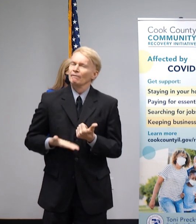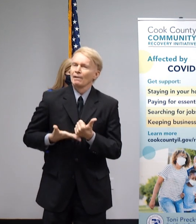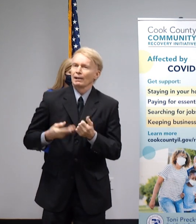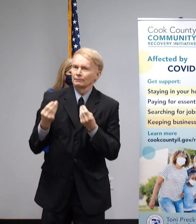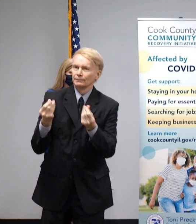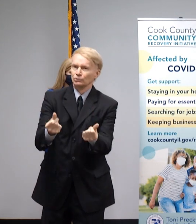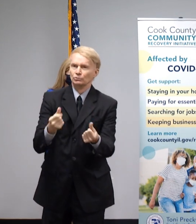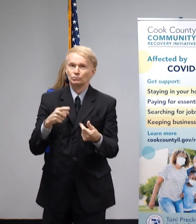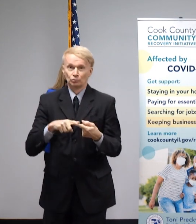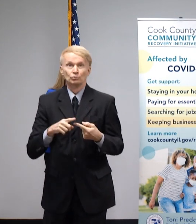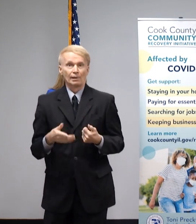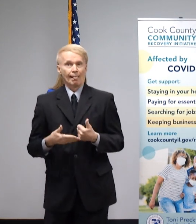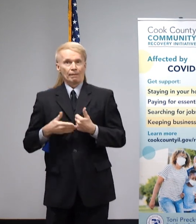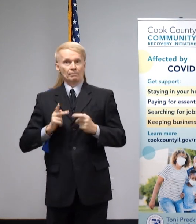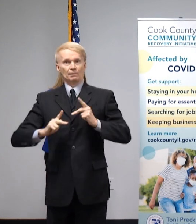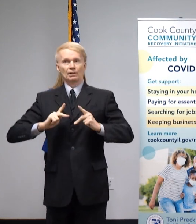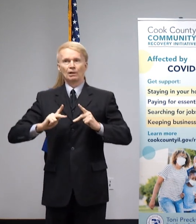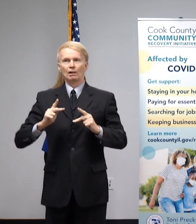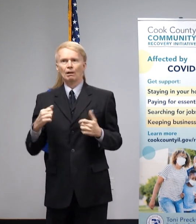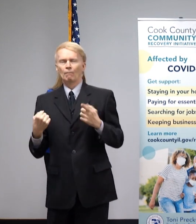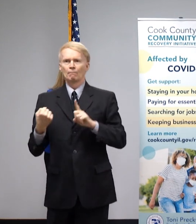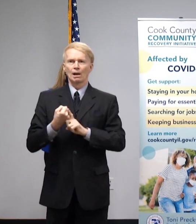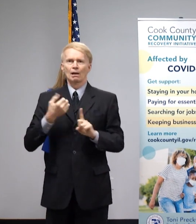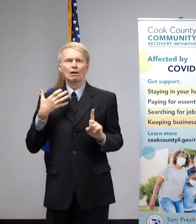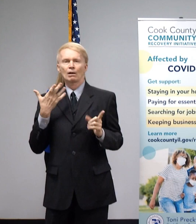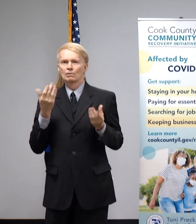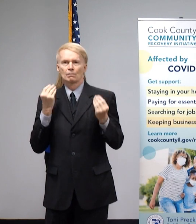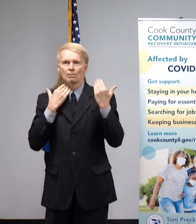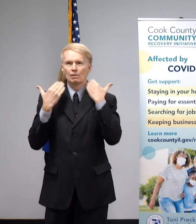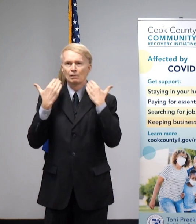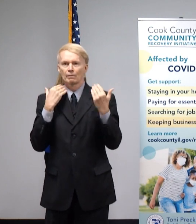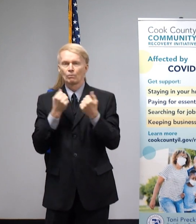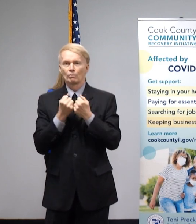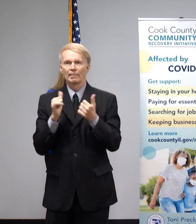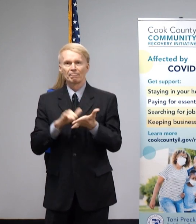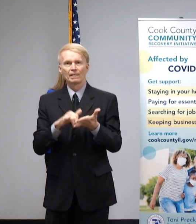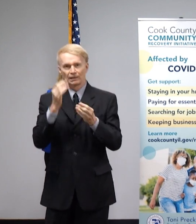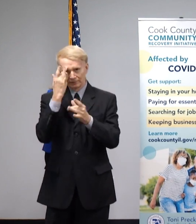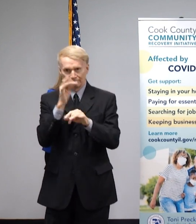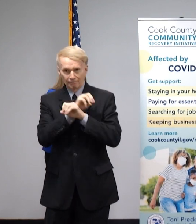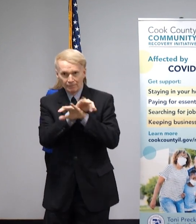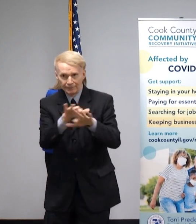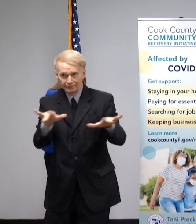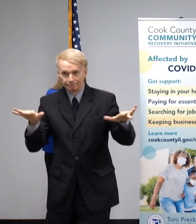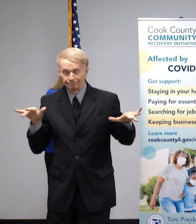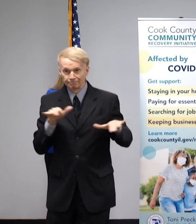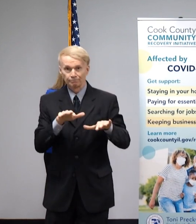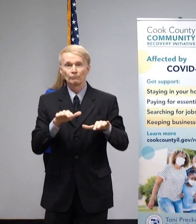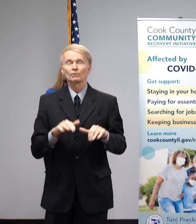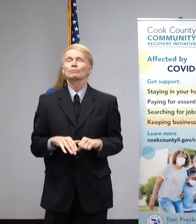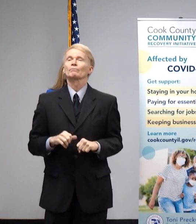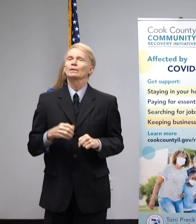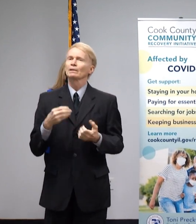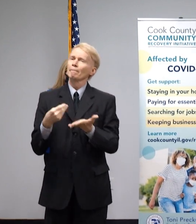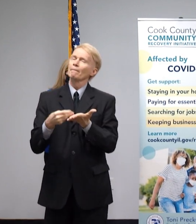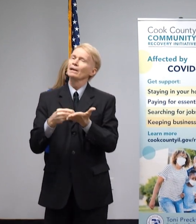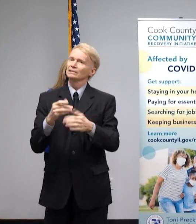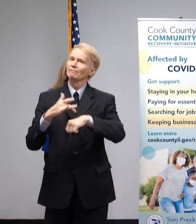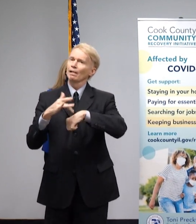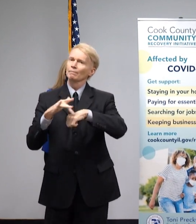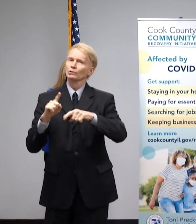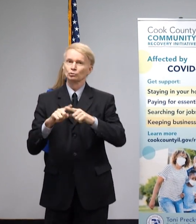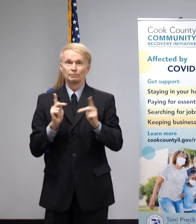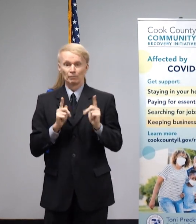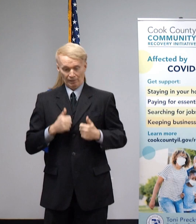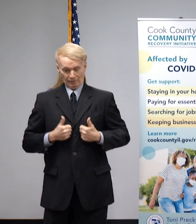residents impacted by the pandemic. The cash assistance program will allow us to get money to residents in need quickly